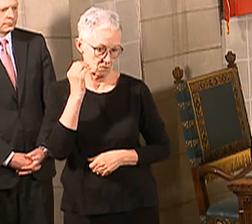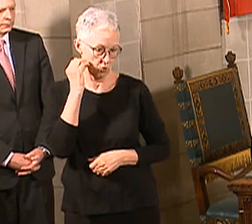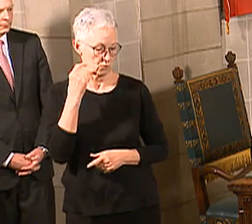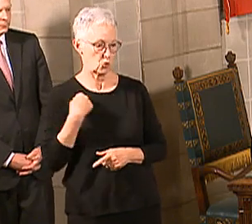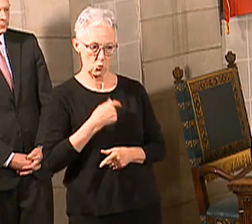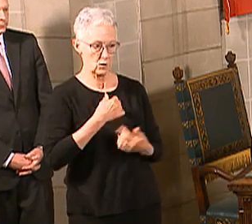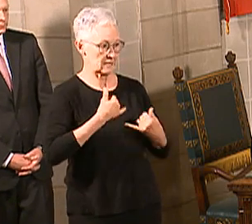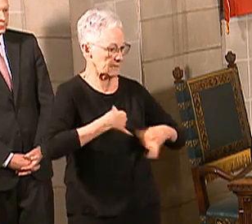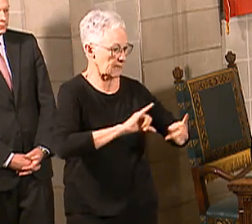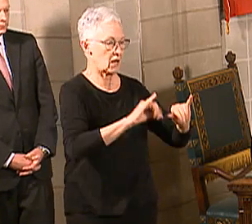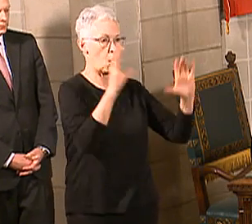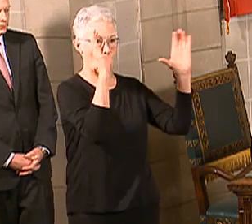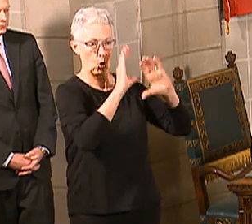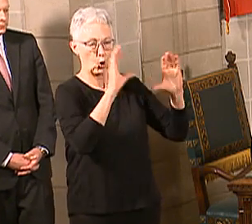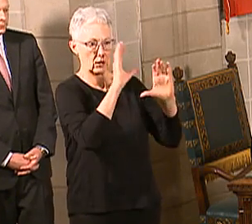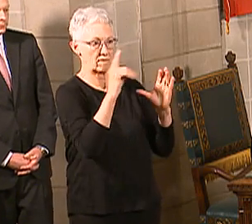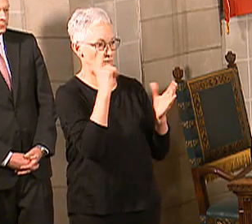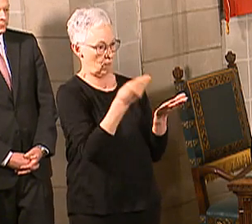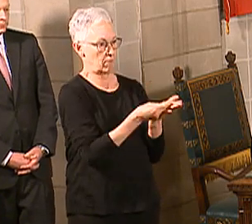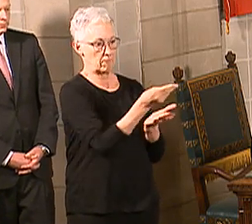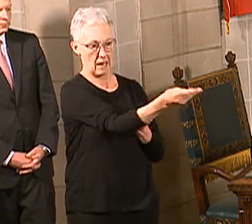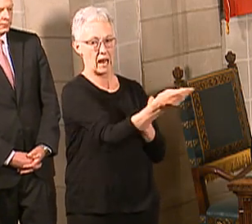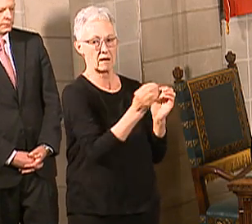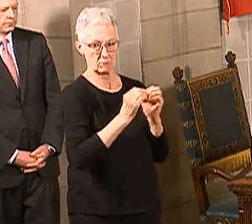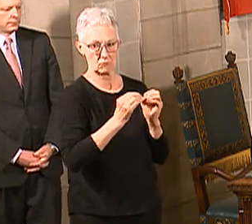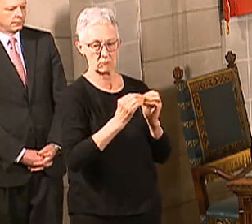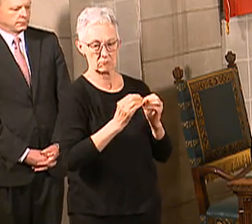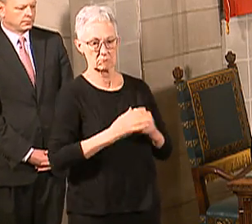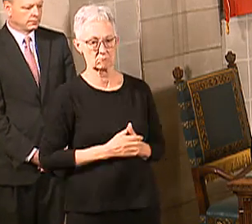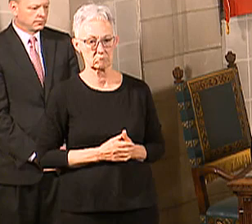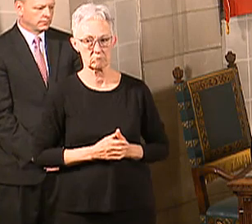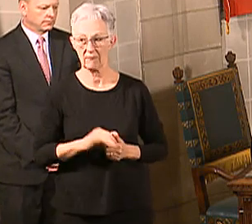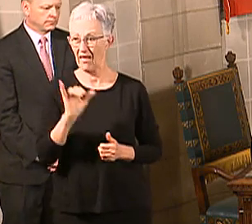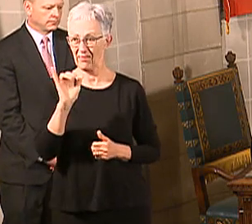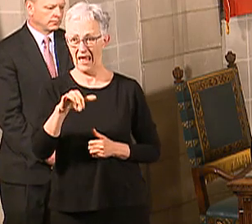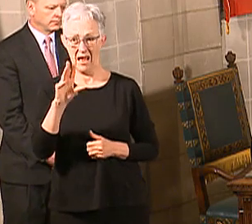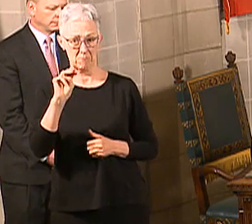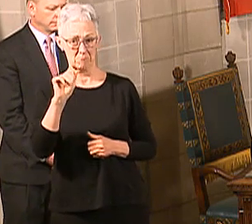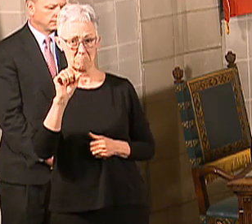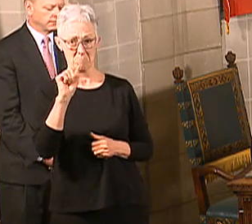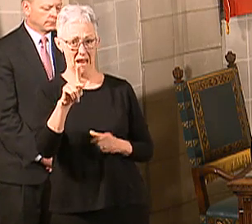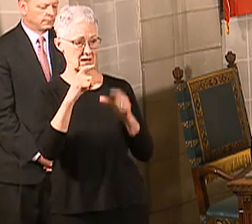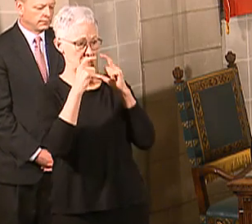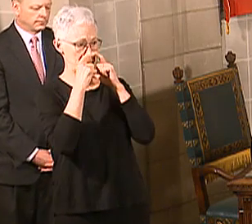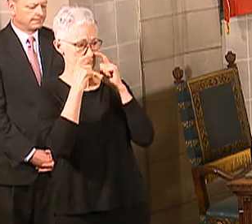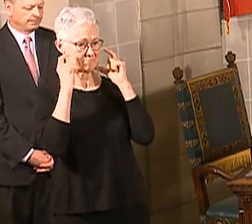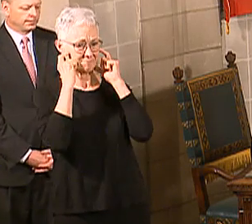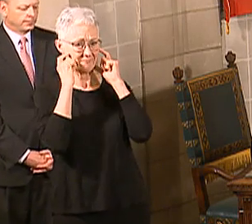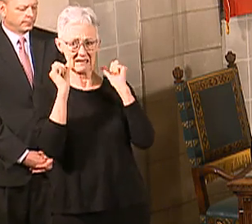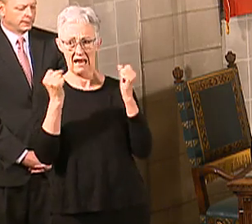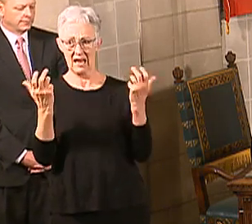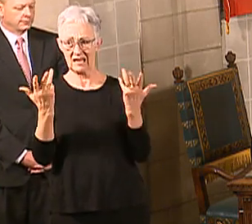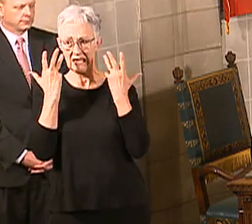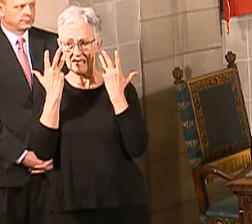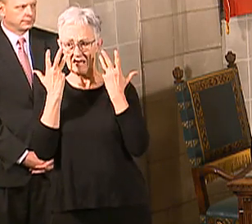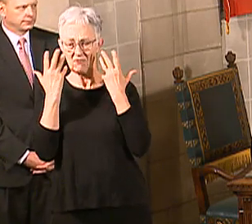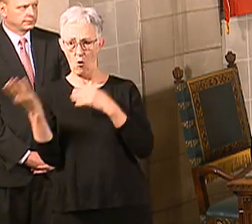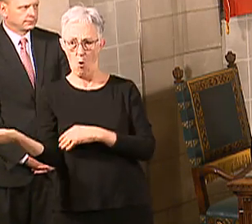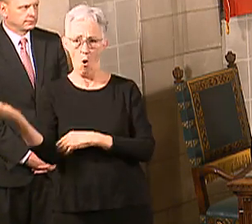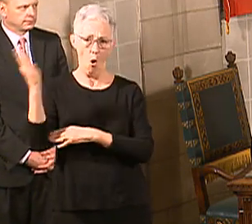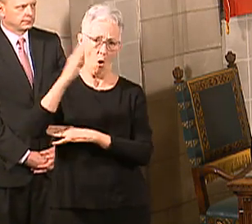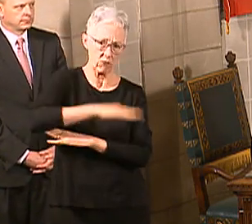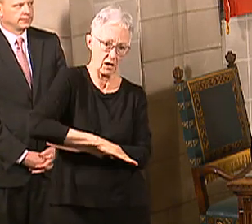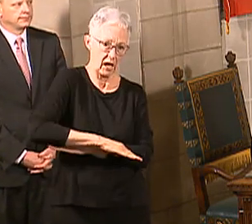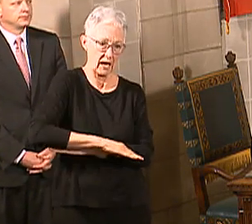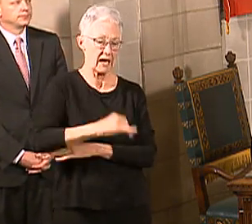But to the extent that folks have those, and, again, you can wear that surgical mask all day long if you need to, as long as you don't, like, sneeze into